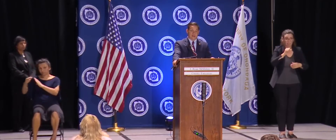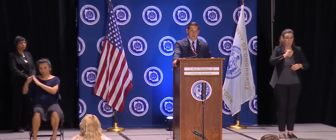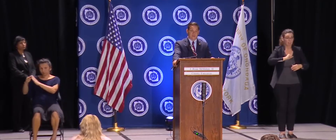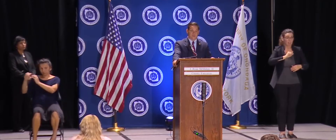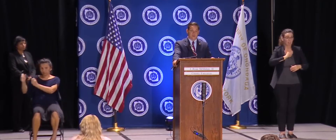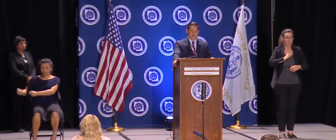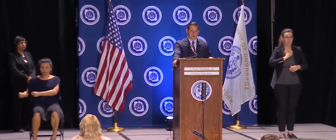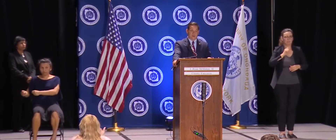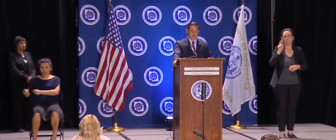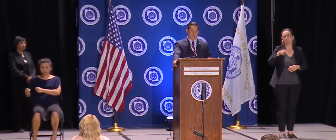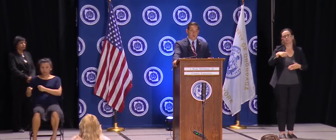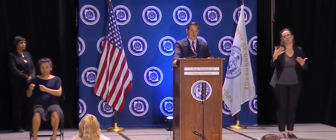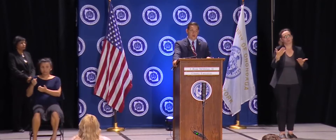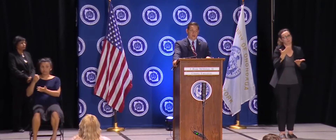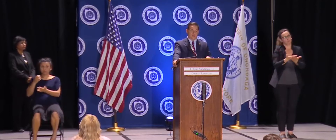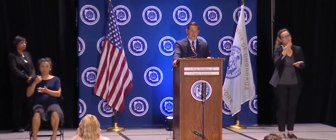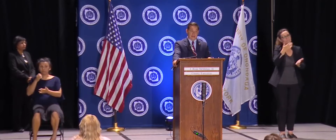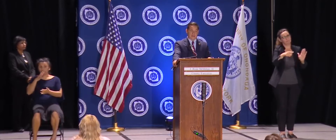negative,